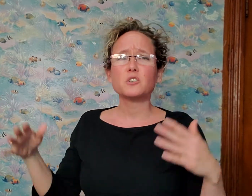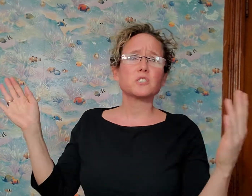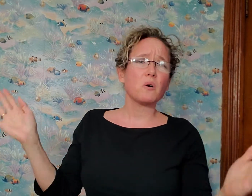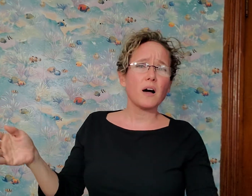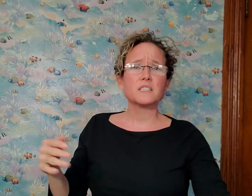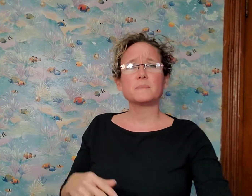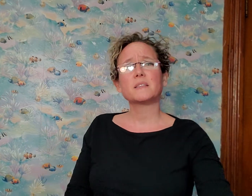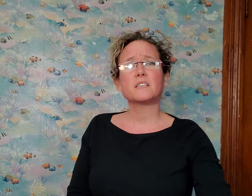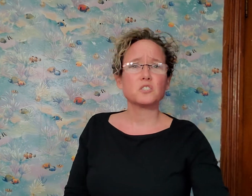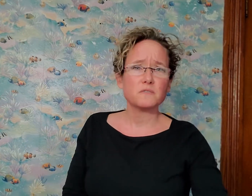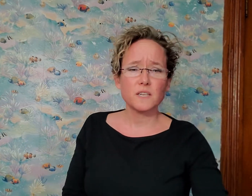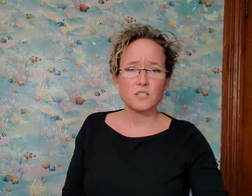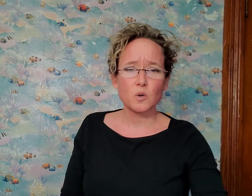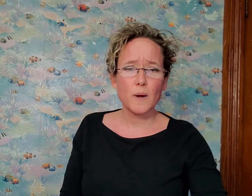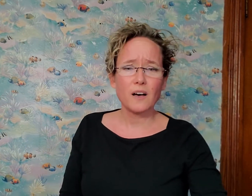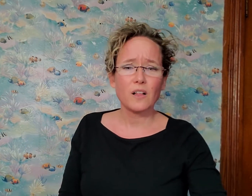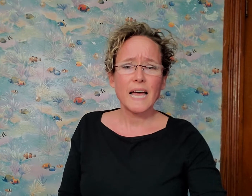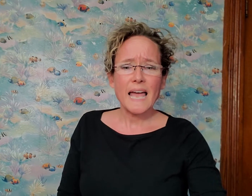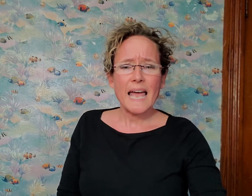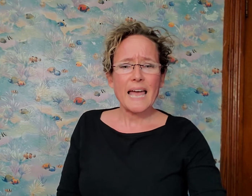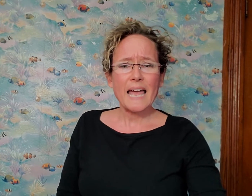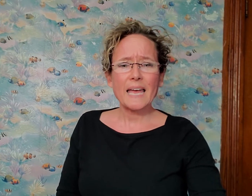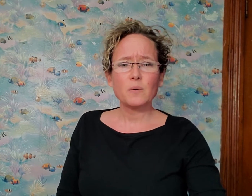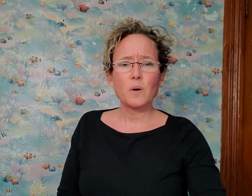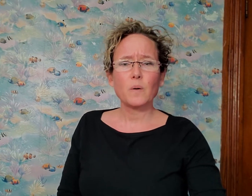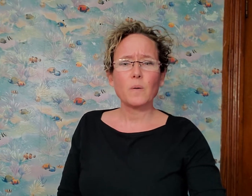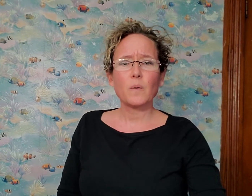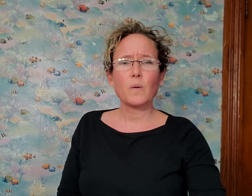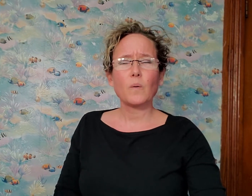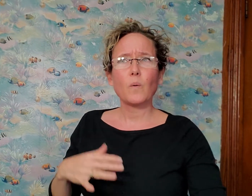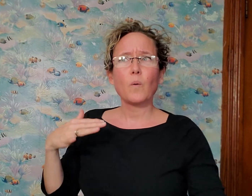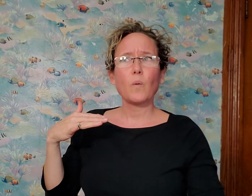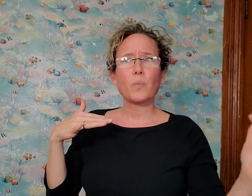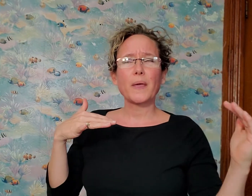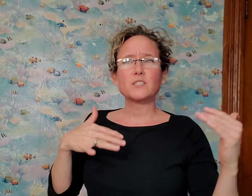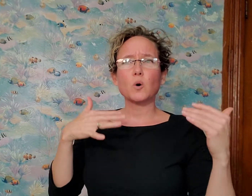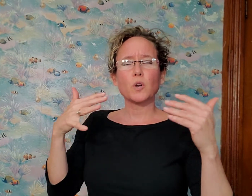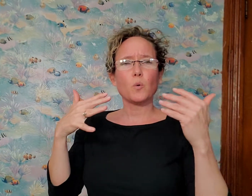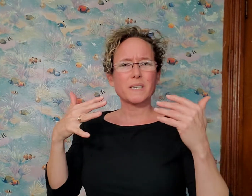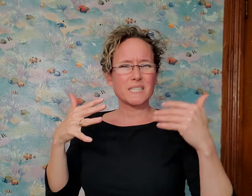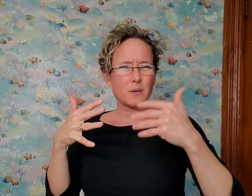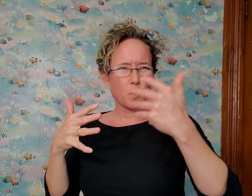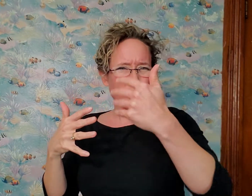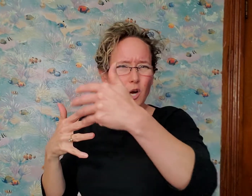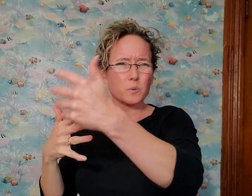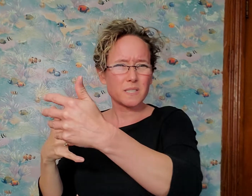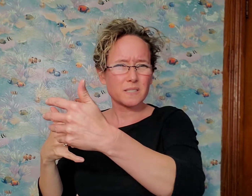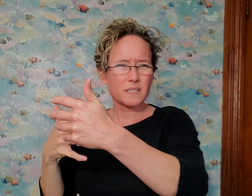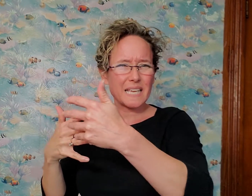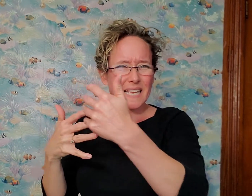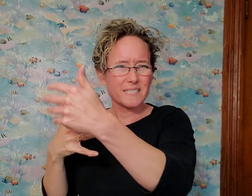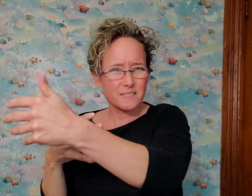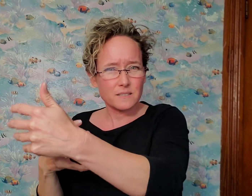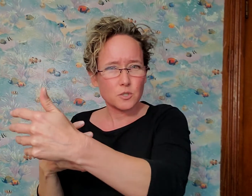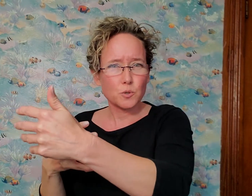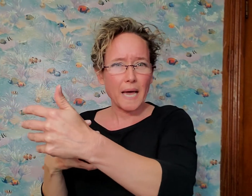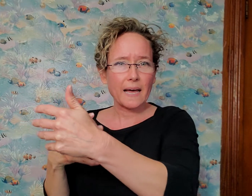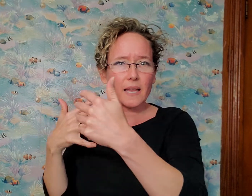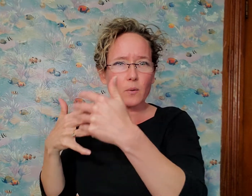You're so awesome at this. You've done so well. And they don't always see what goes into that, like